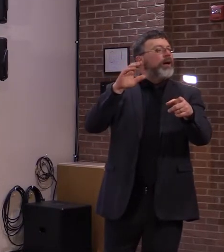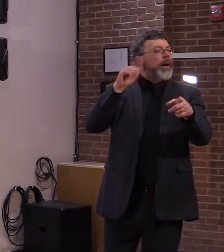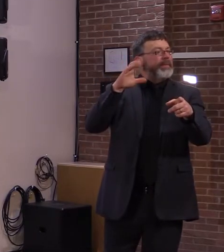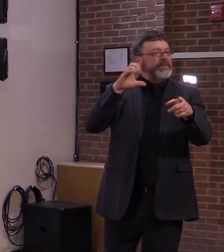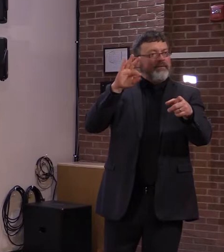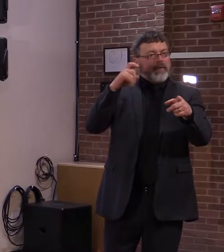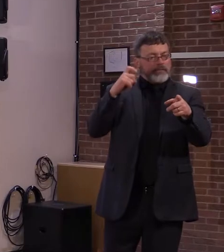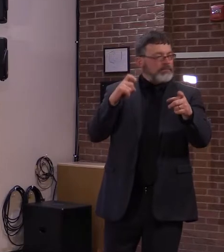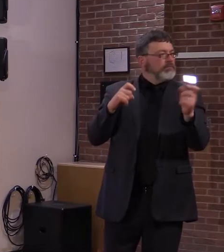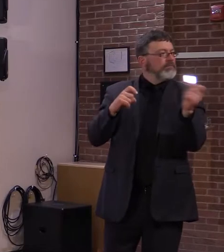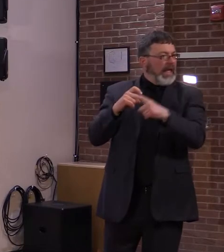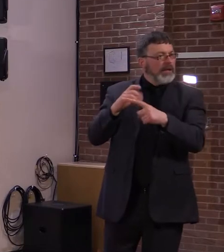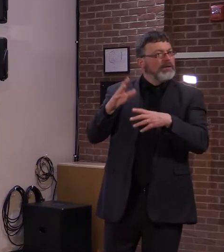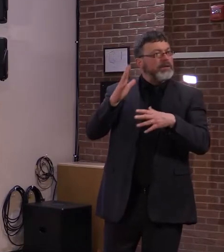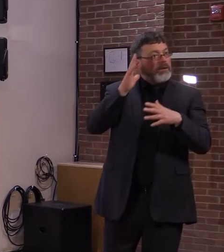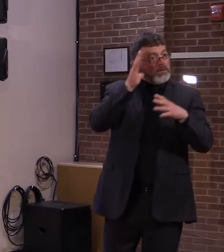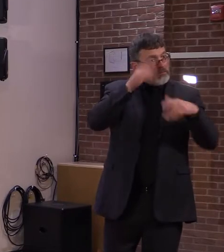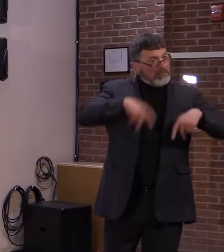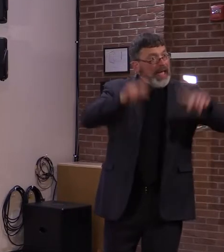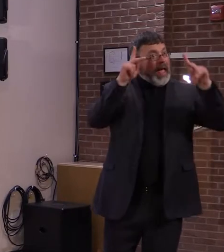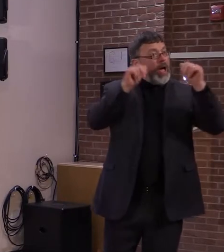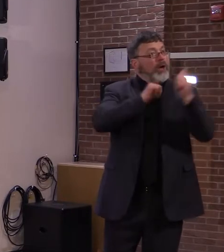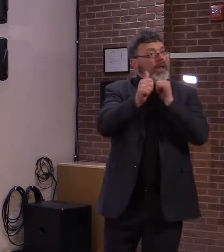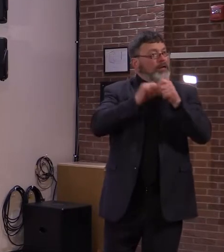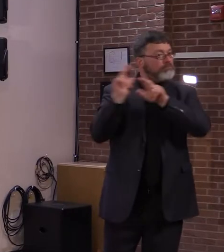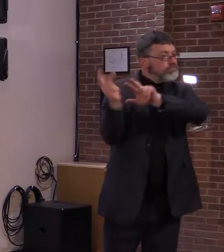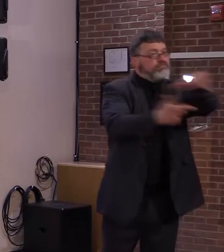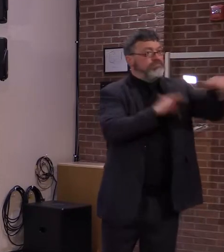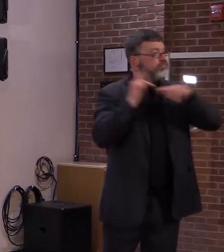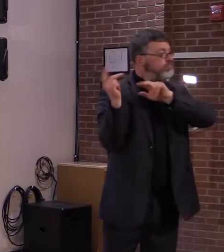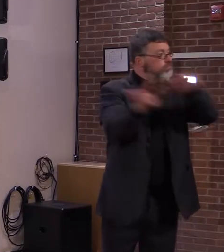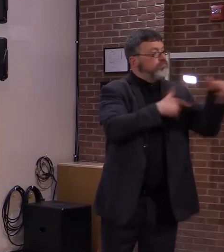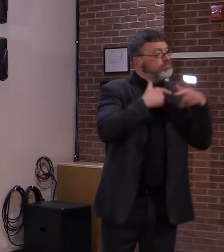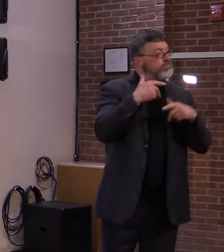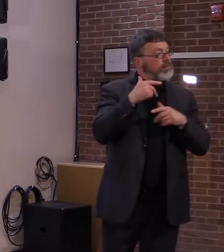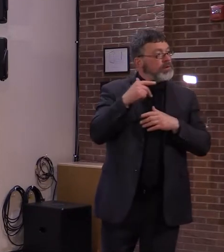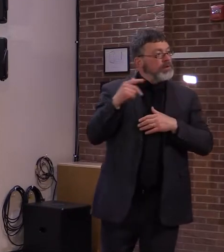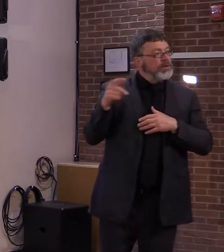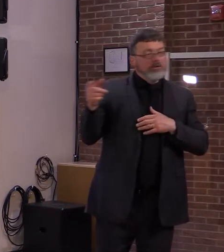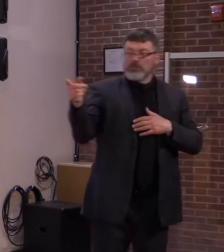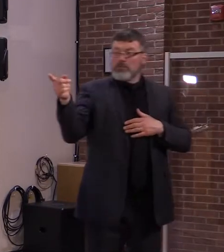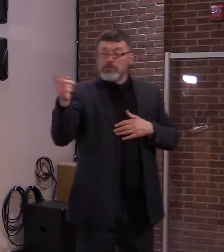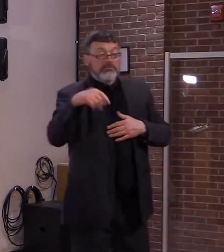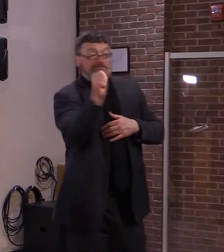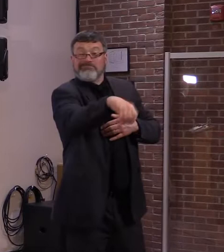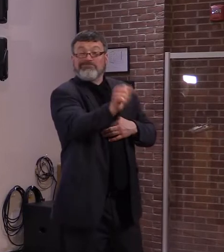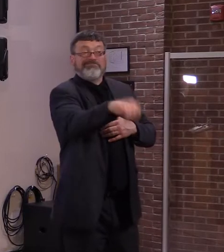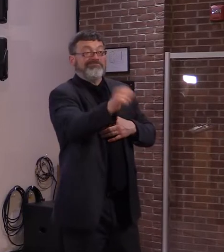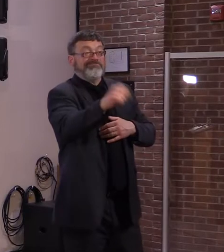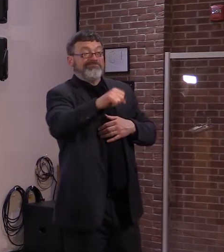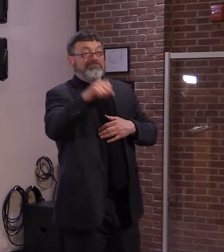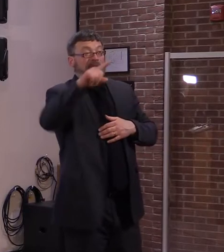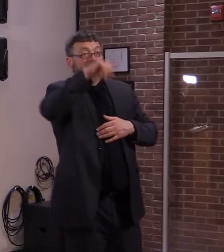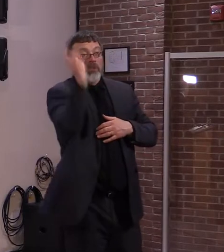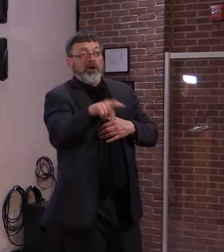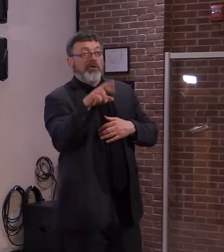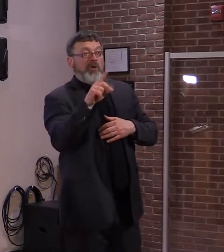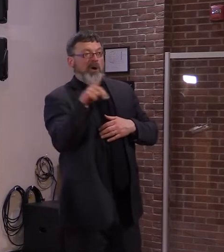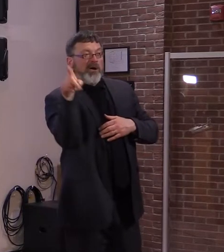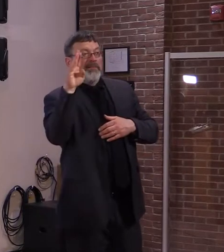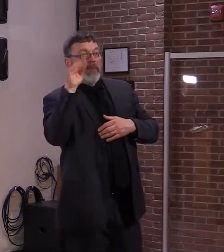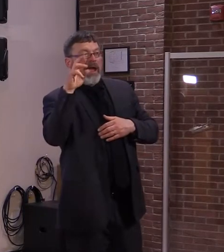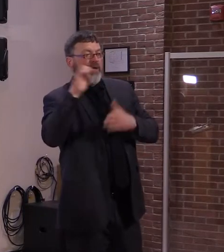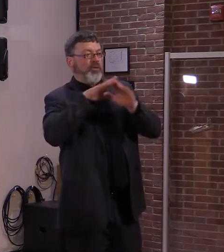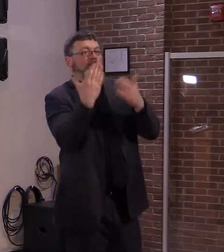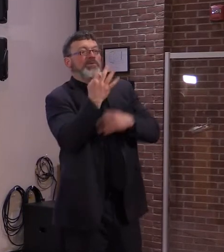No, I won't be participating this weekend but I'm still hoping to take in a few races this summer. I just